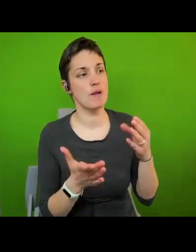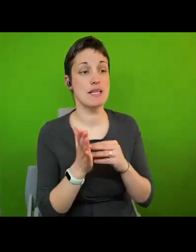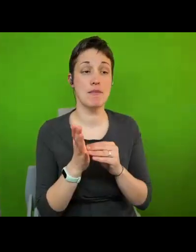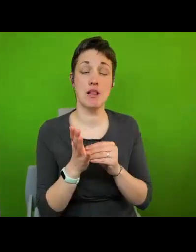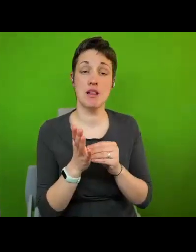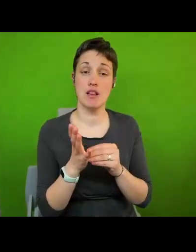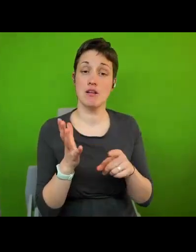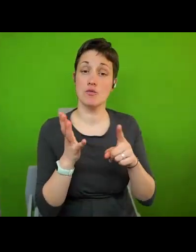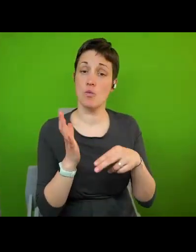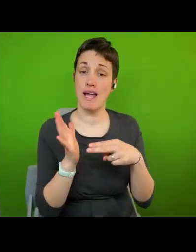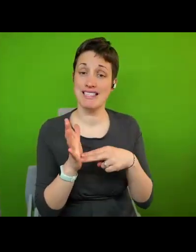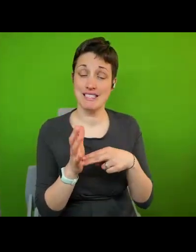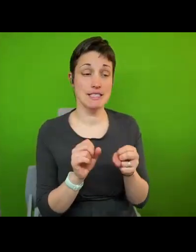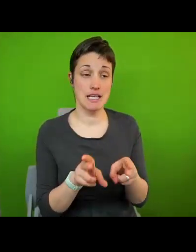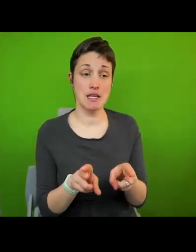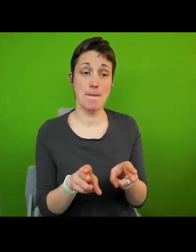nations system